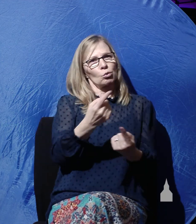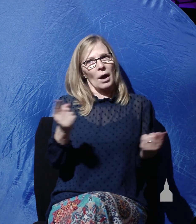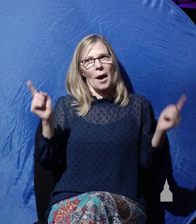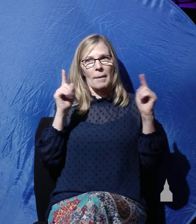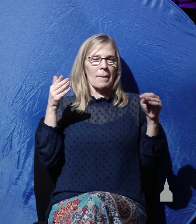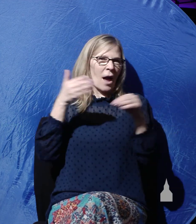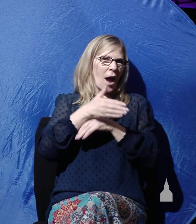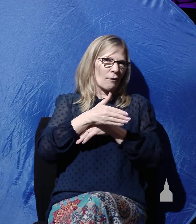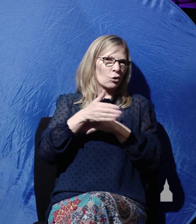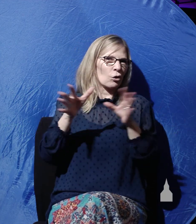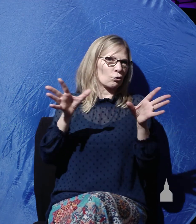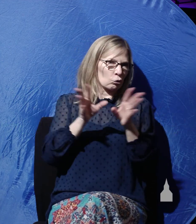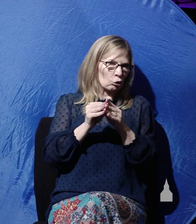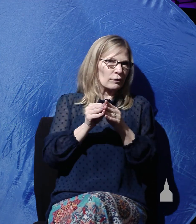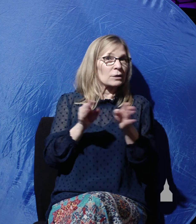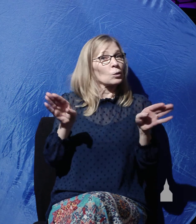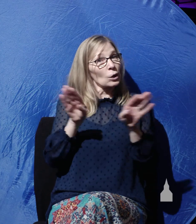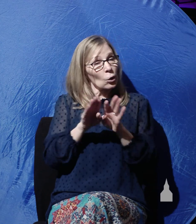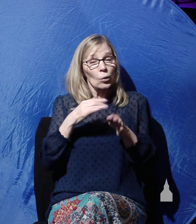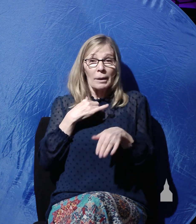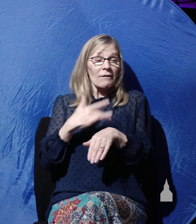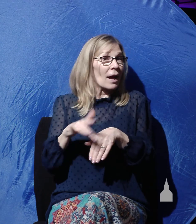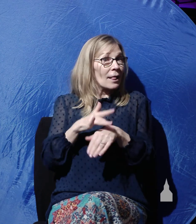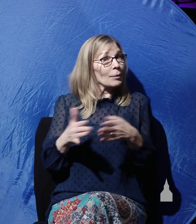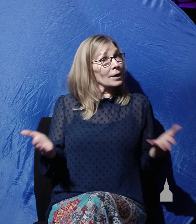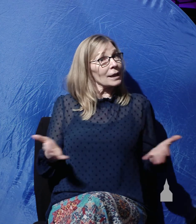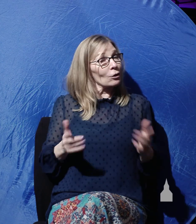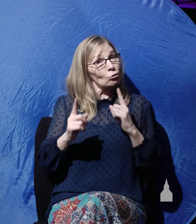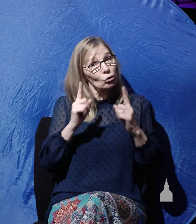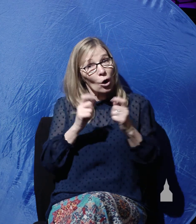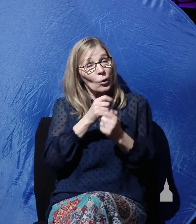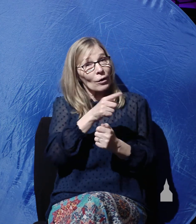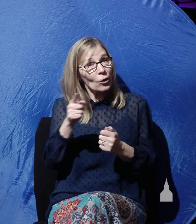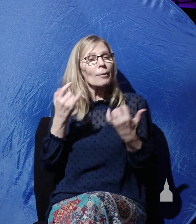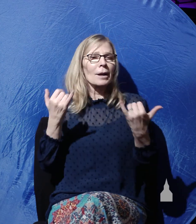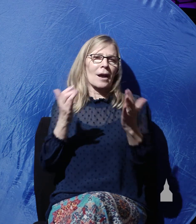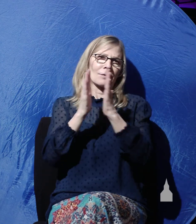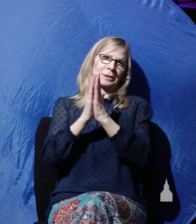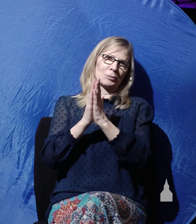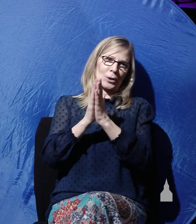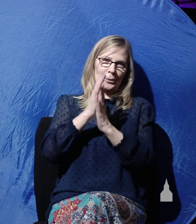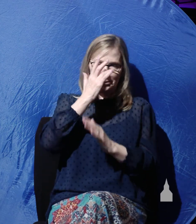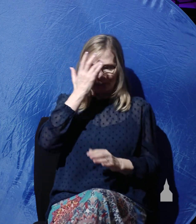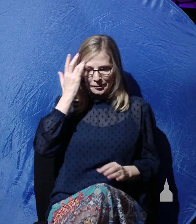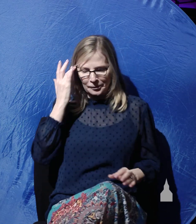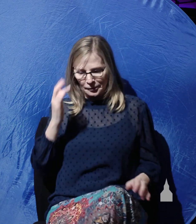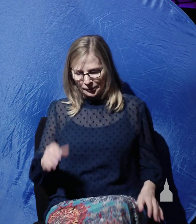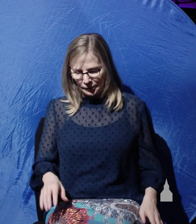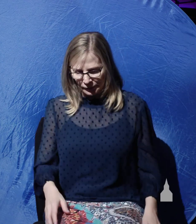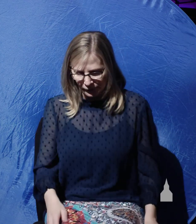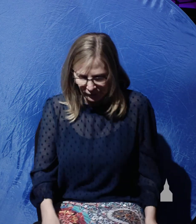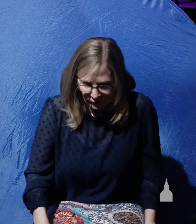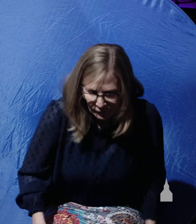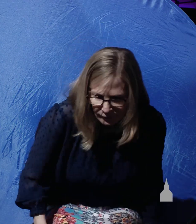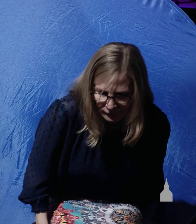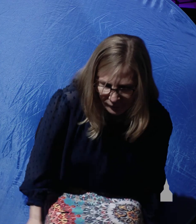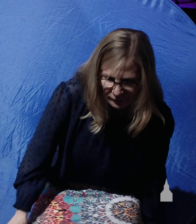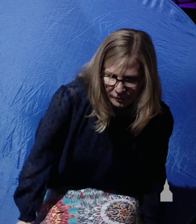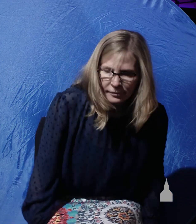the service as we close, and we'll be available right up here to talk to you, but let's join our hearts in prayer. Father, indeed, we